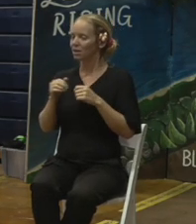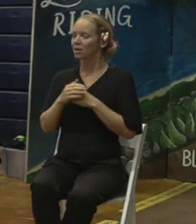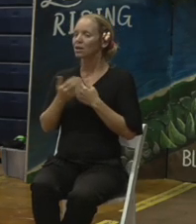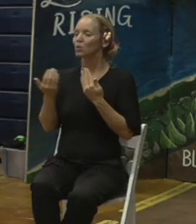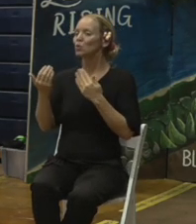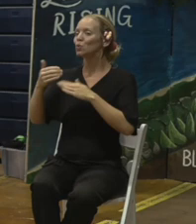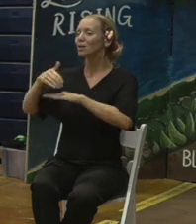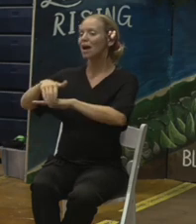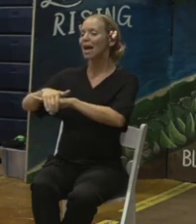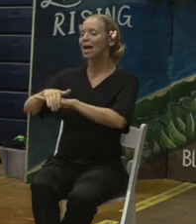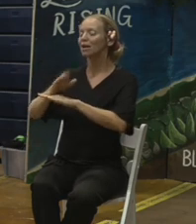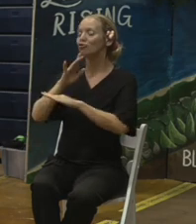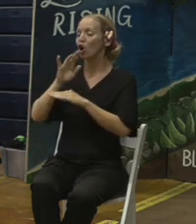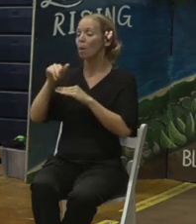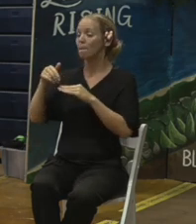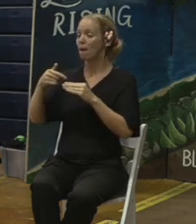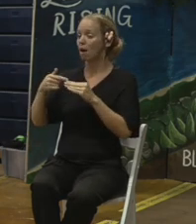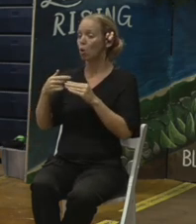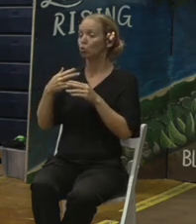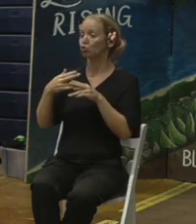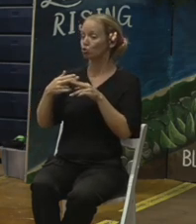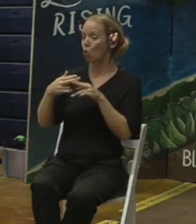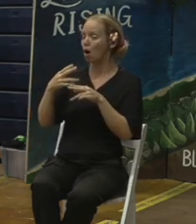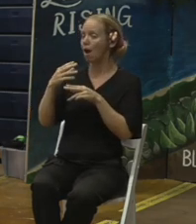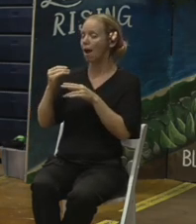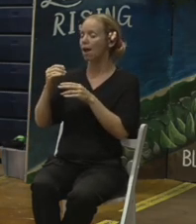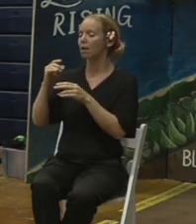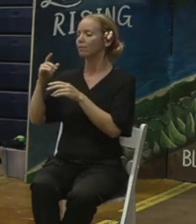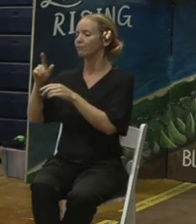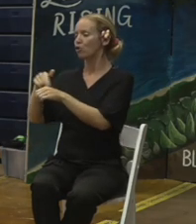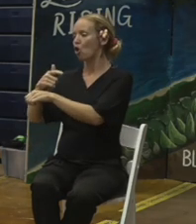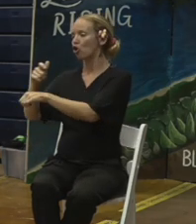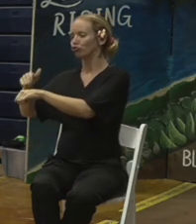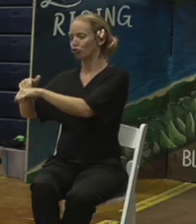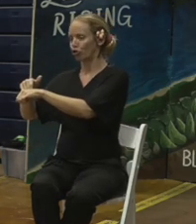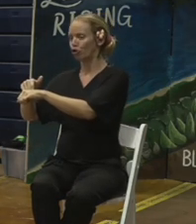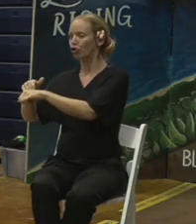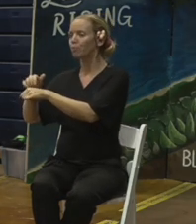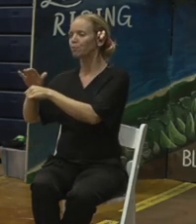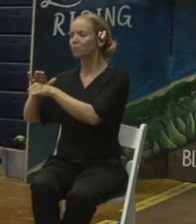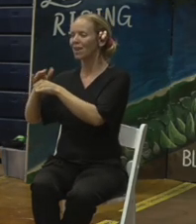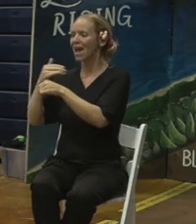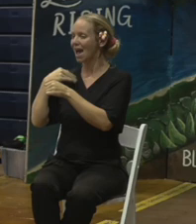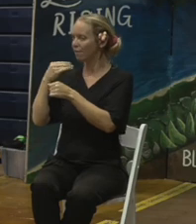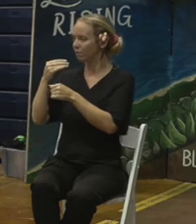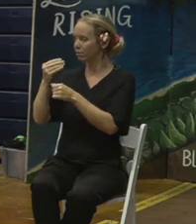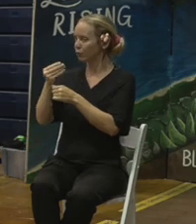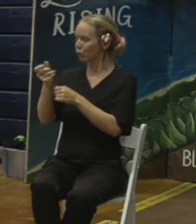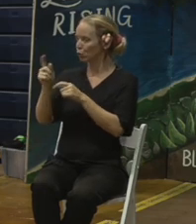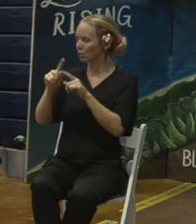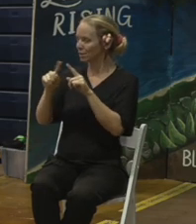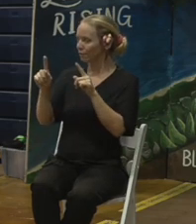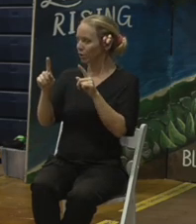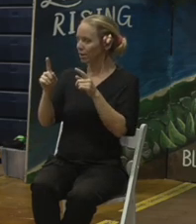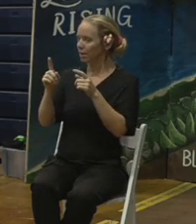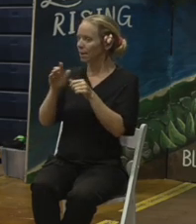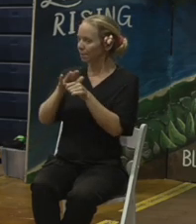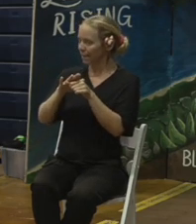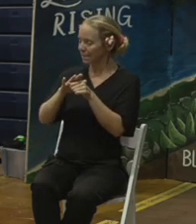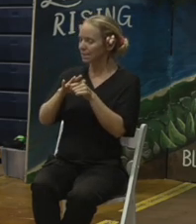disposition site, the sites that were vetted through and looked at, our squaring procedure.